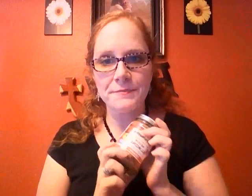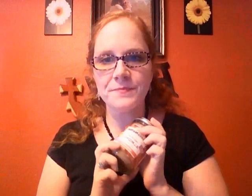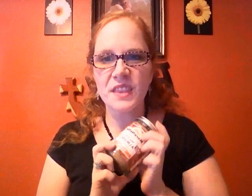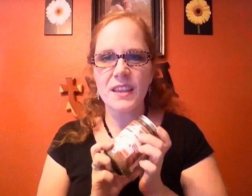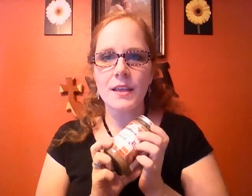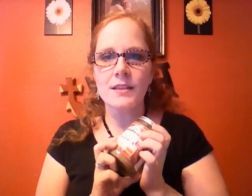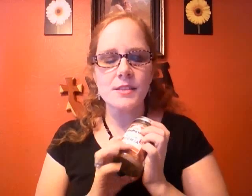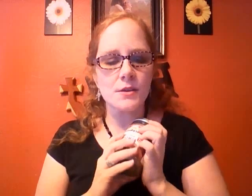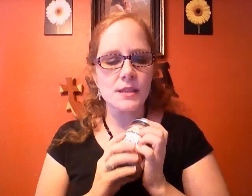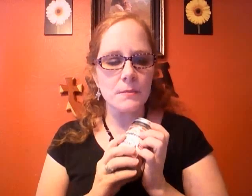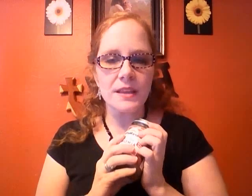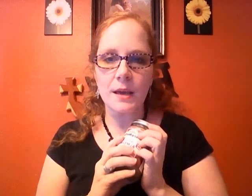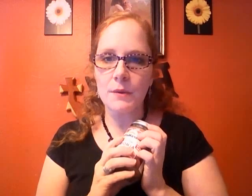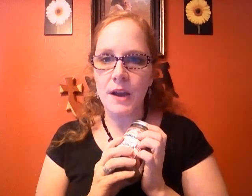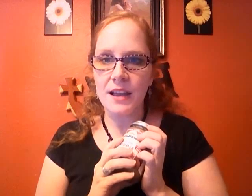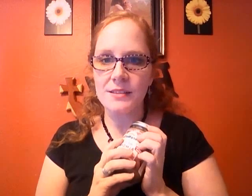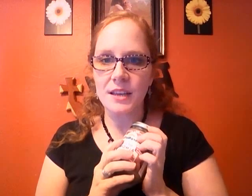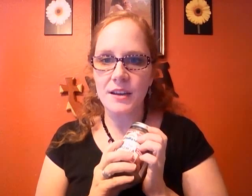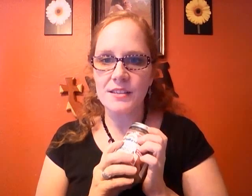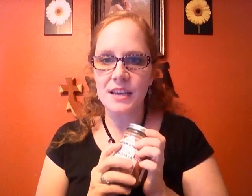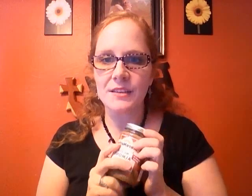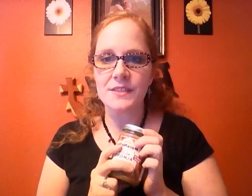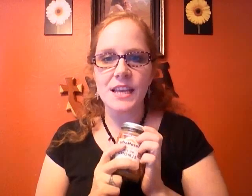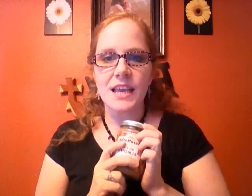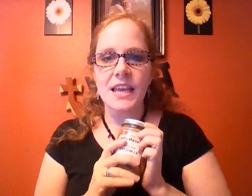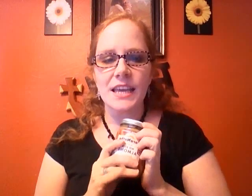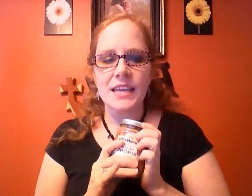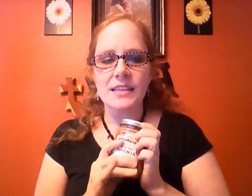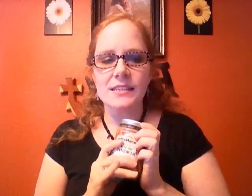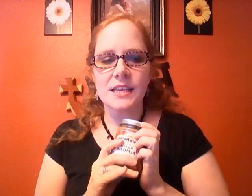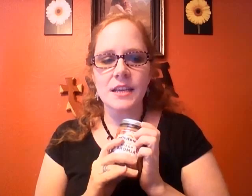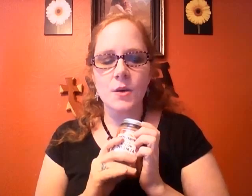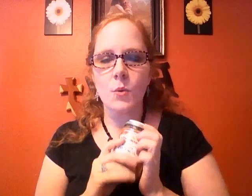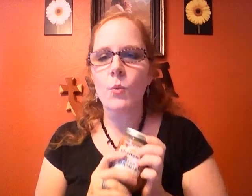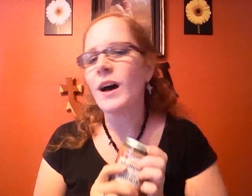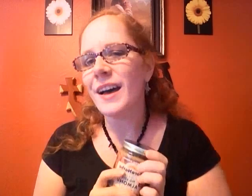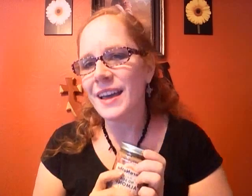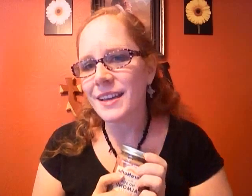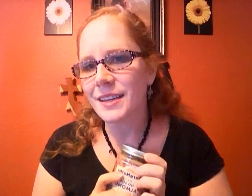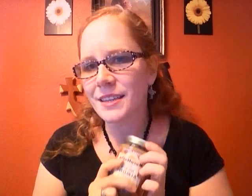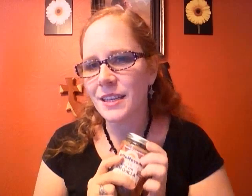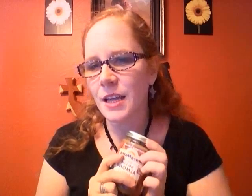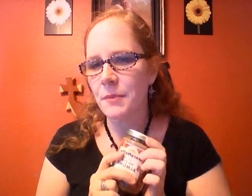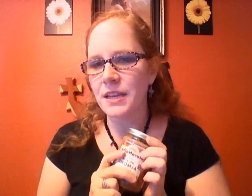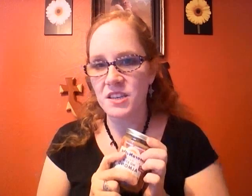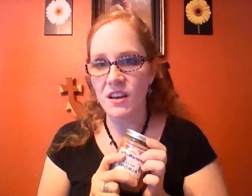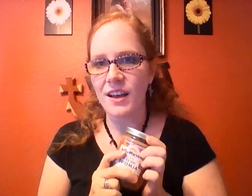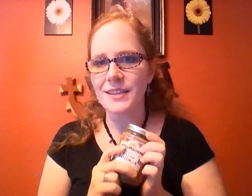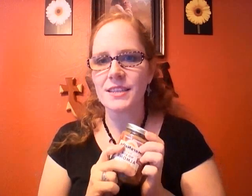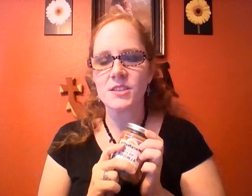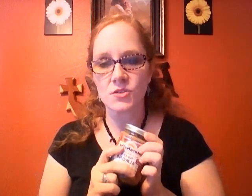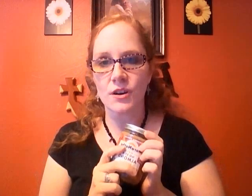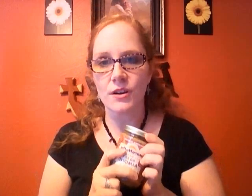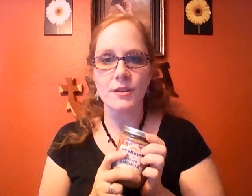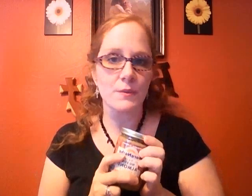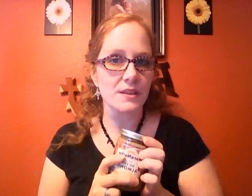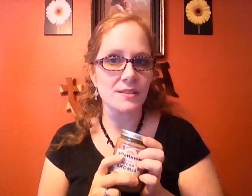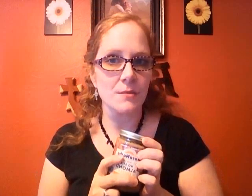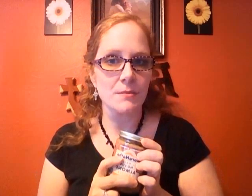so something that we were asking ourselves is why am I not stronger with this almond